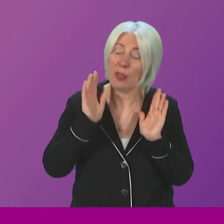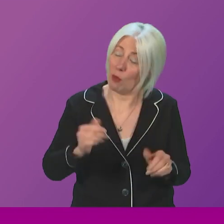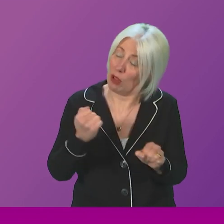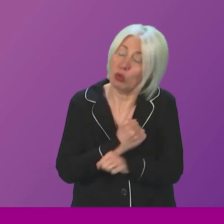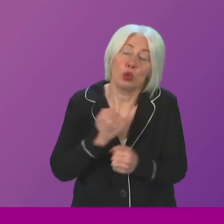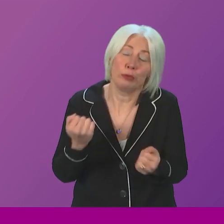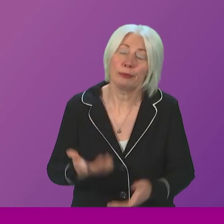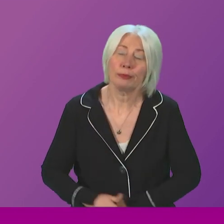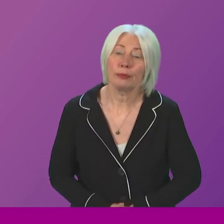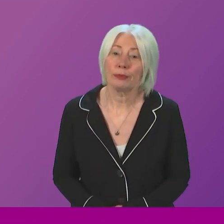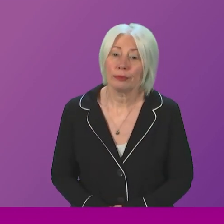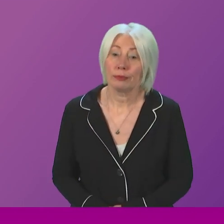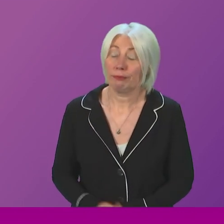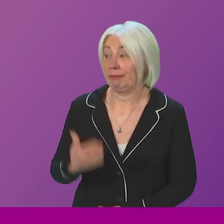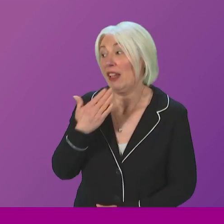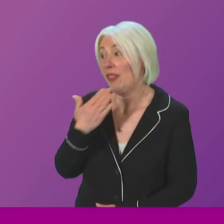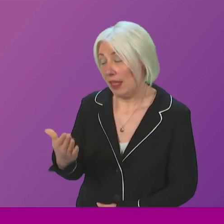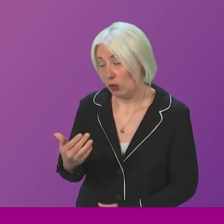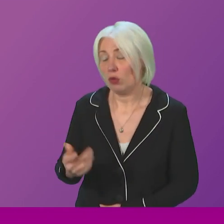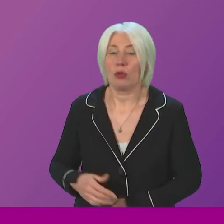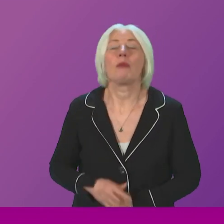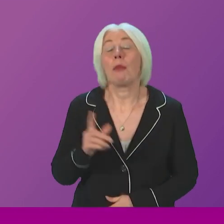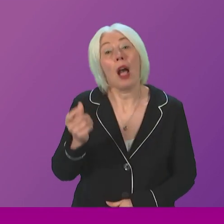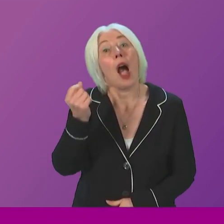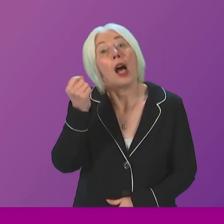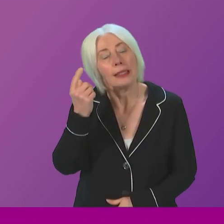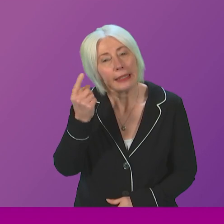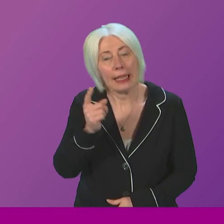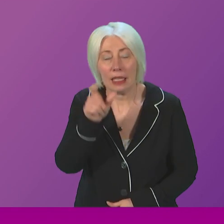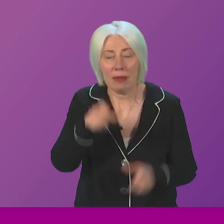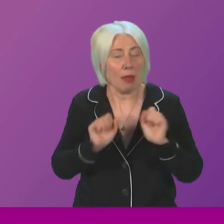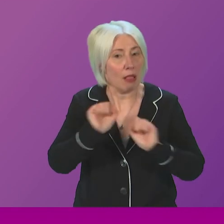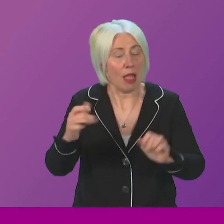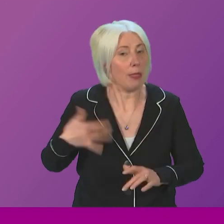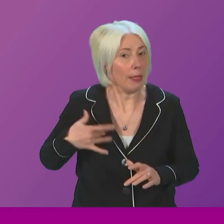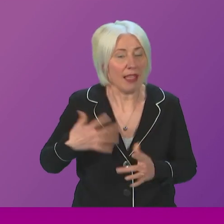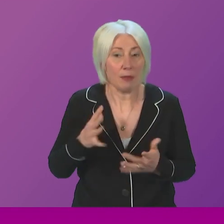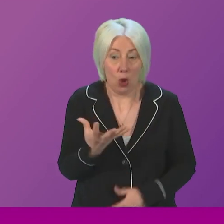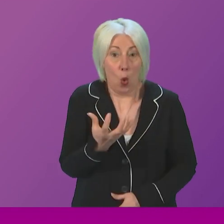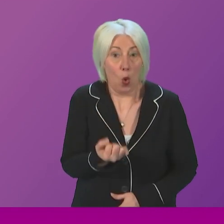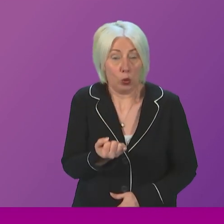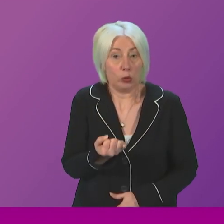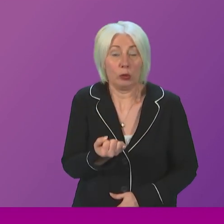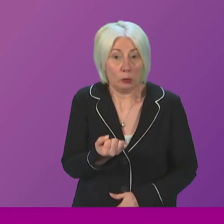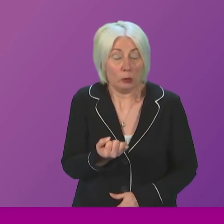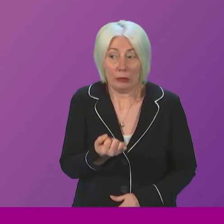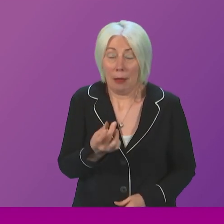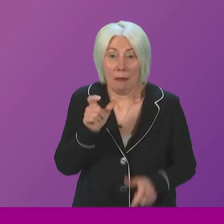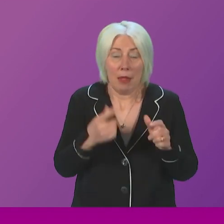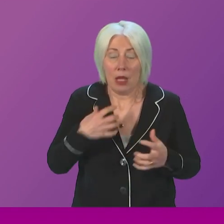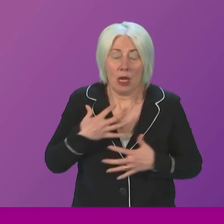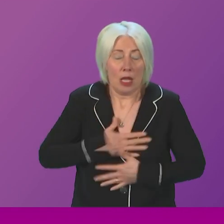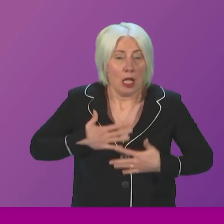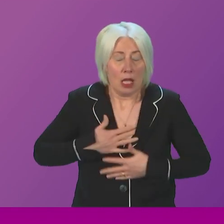I thank the First Minister for that answer. He will understand that people's lives have been put on hold and some of them are at the end of their